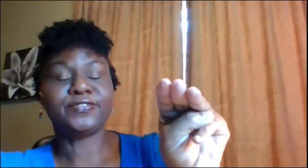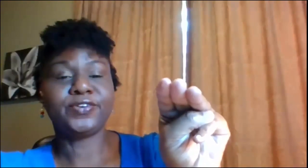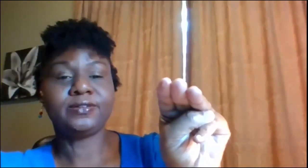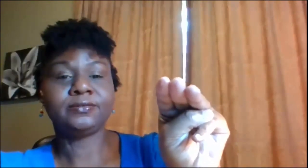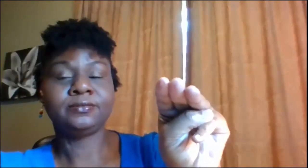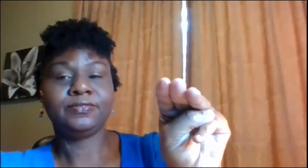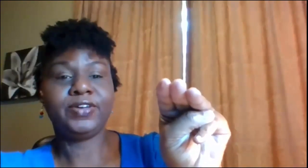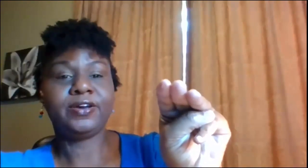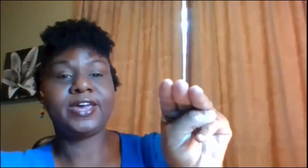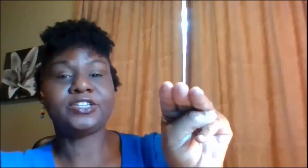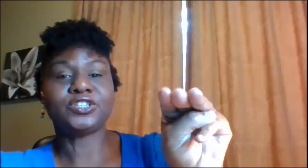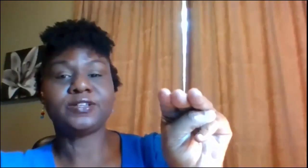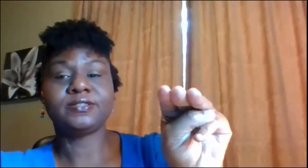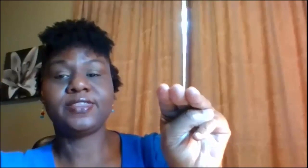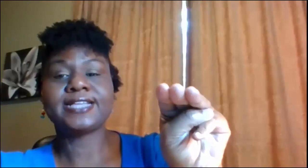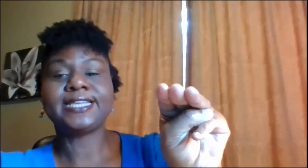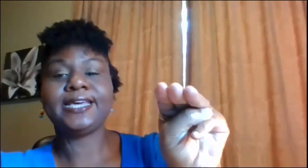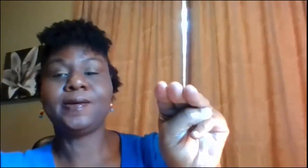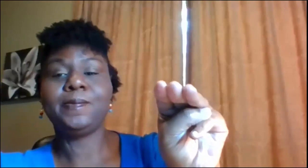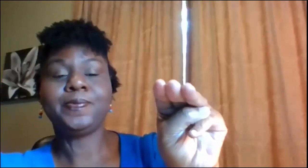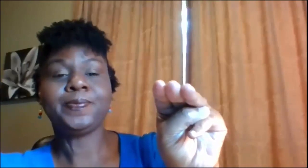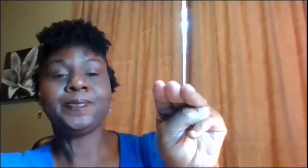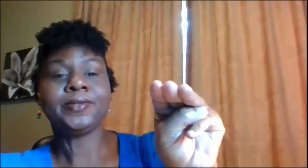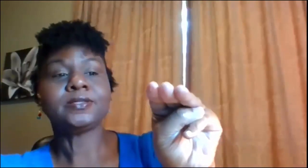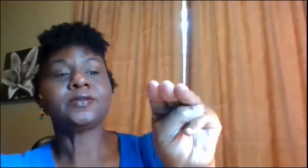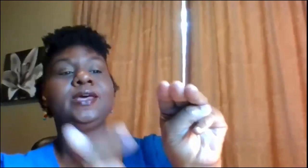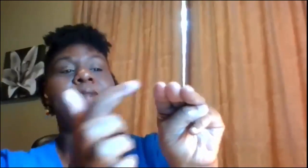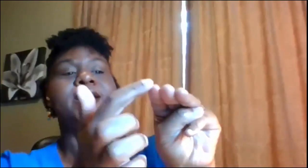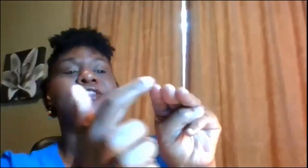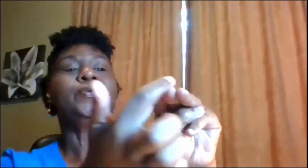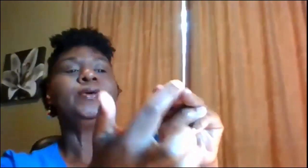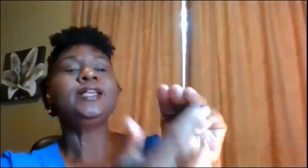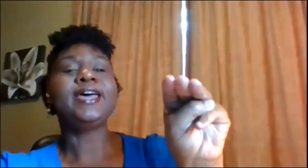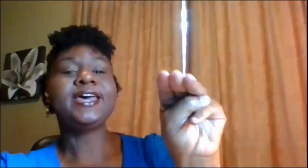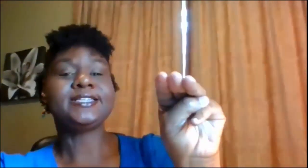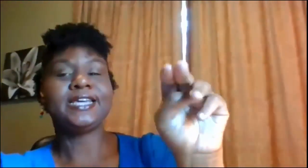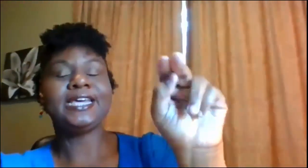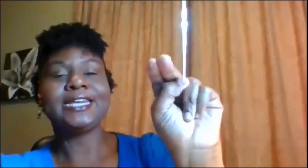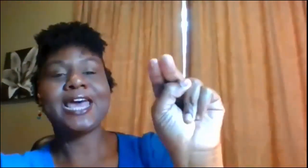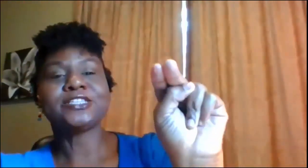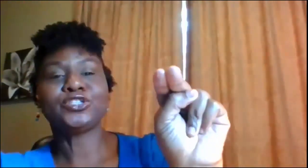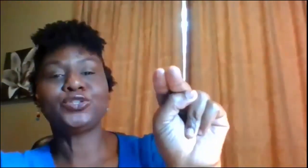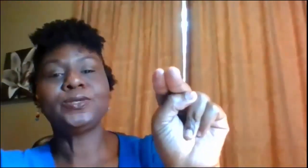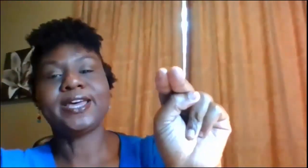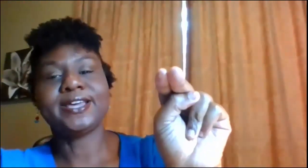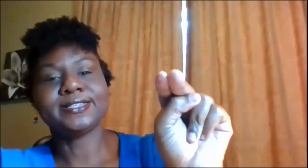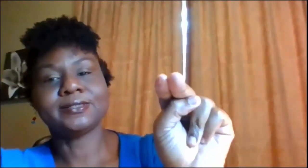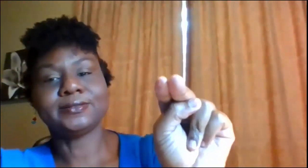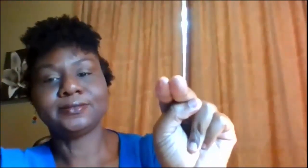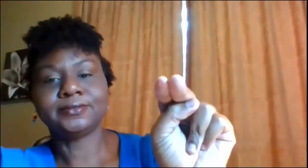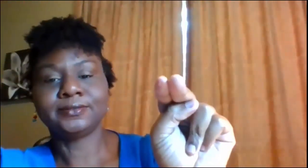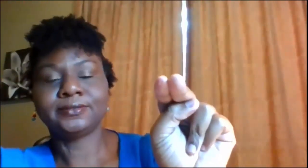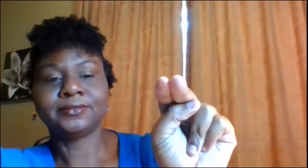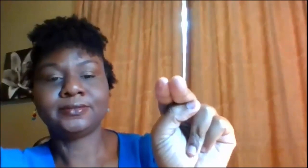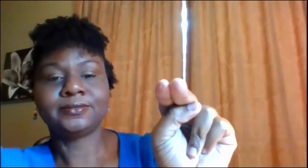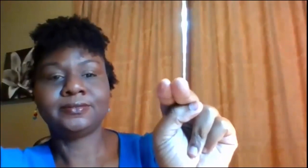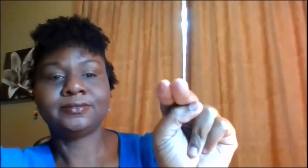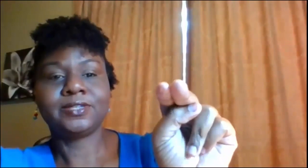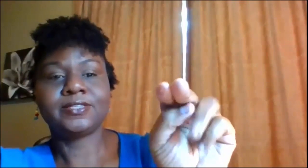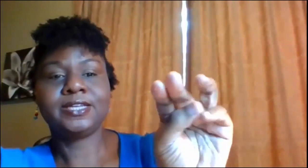different variation so that's M so M has three legs N has two legs now see